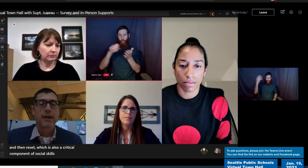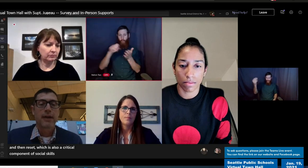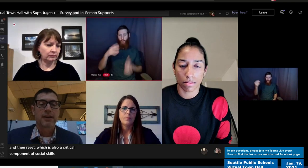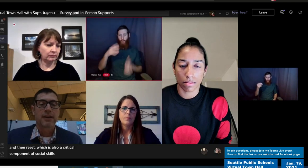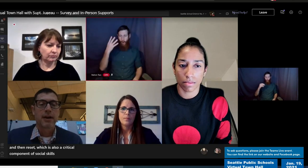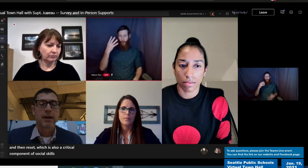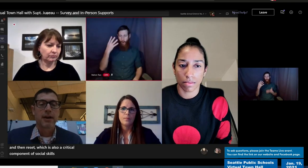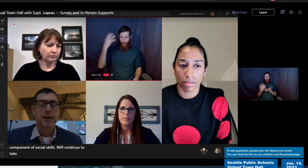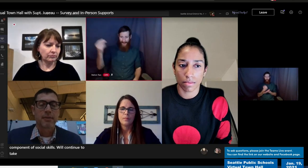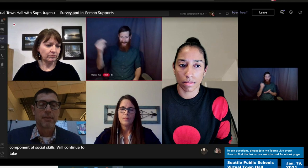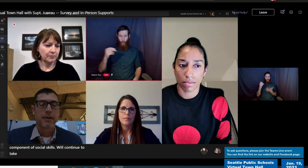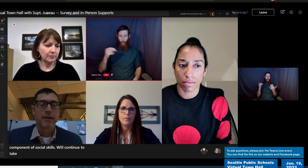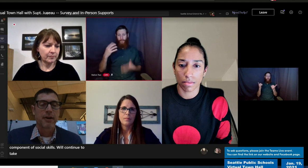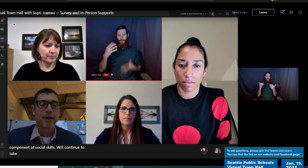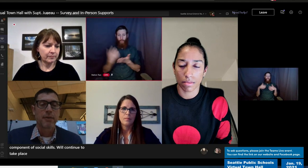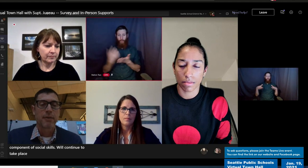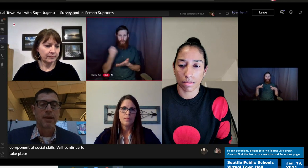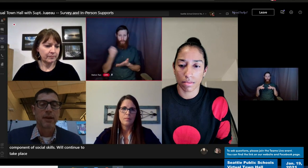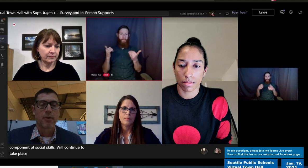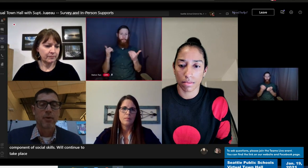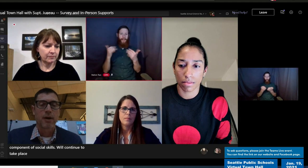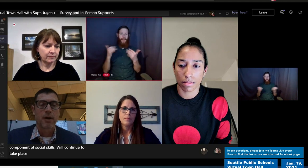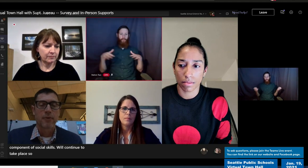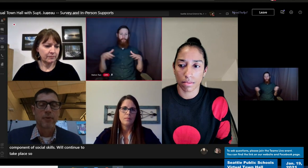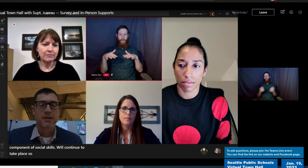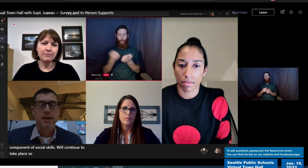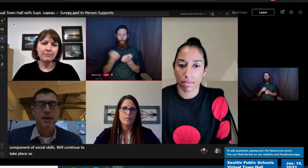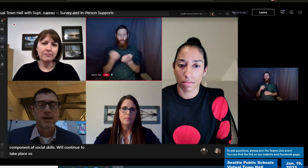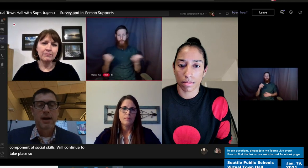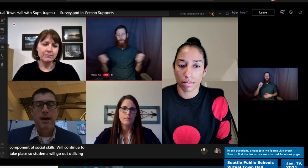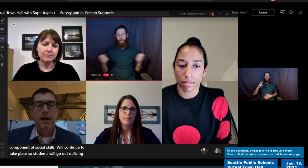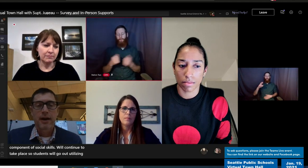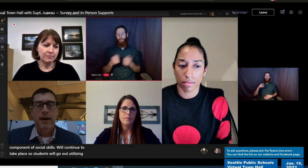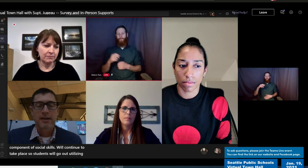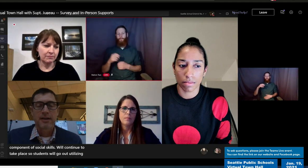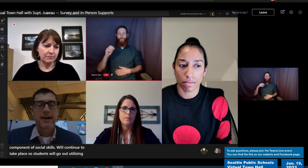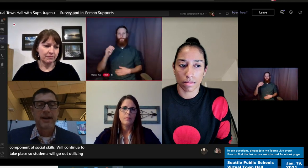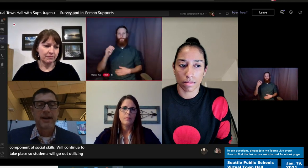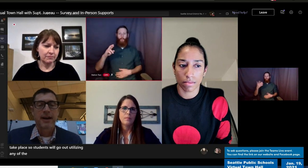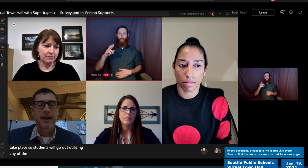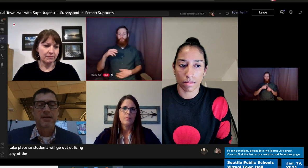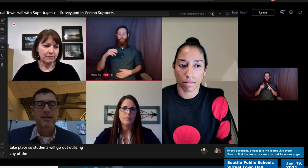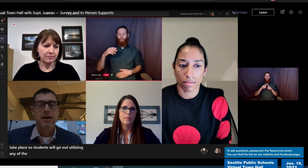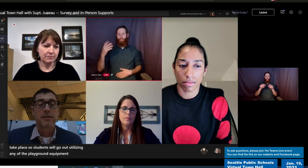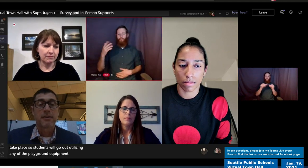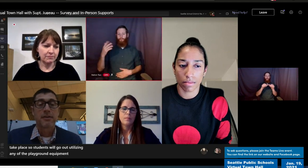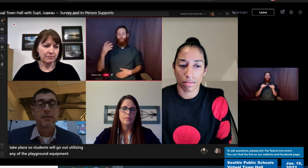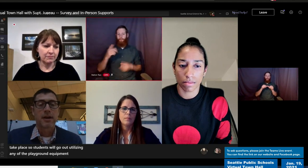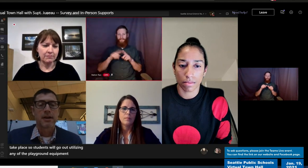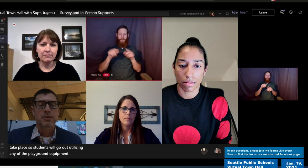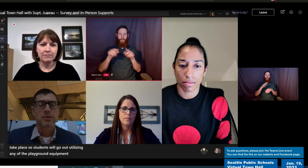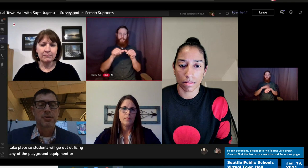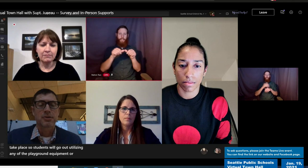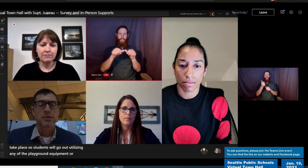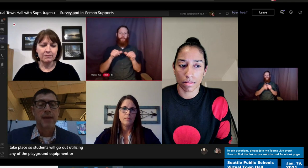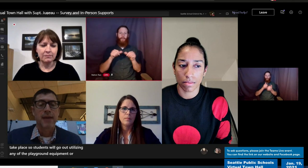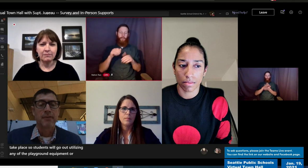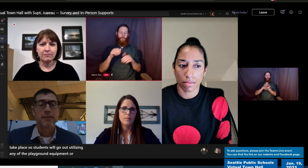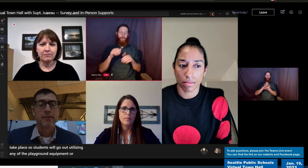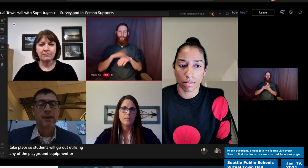any of the playground equipment or of course defined areas on each school's campus.